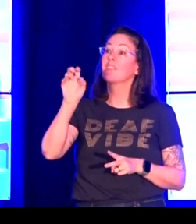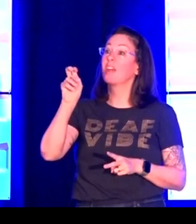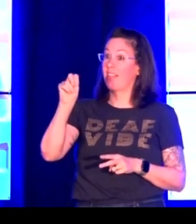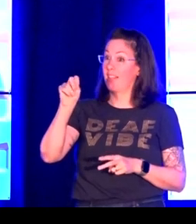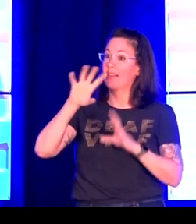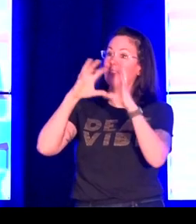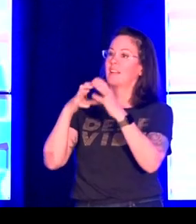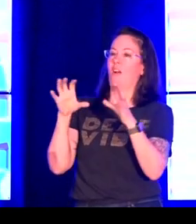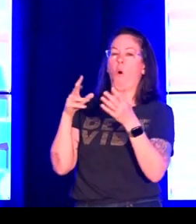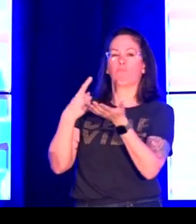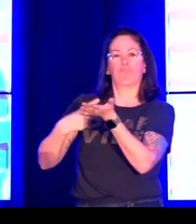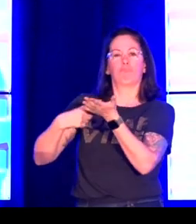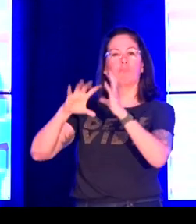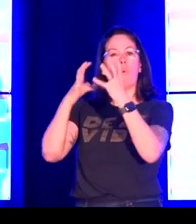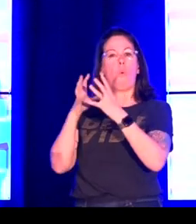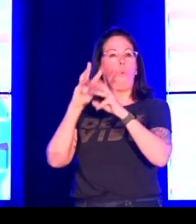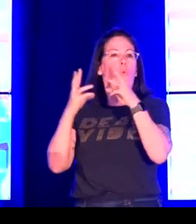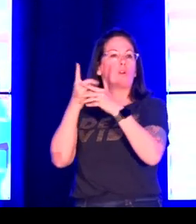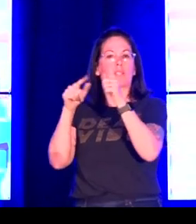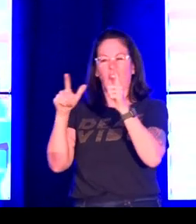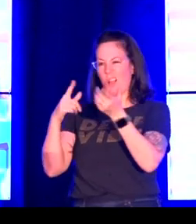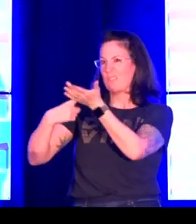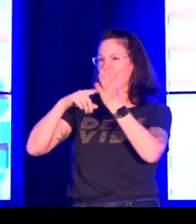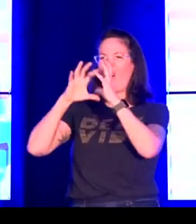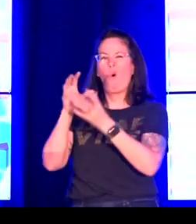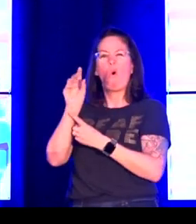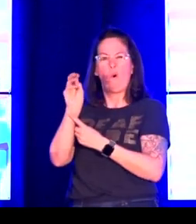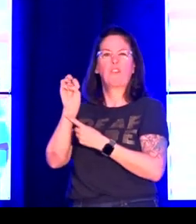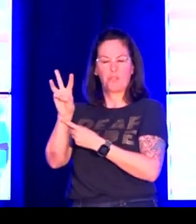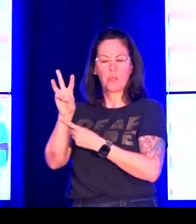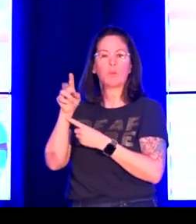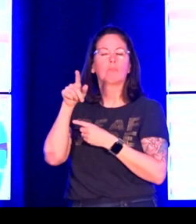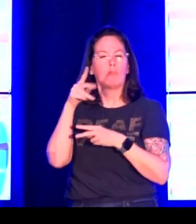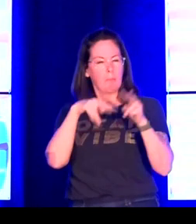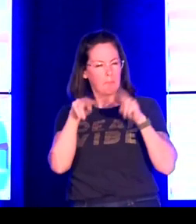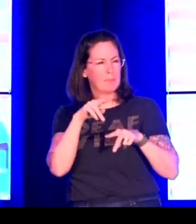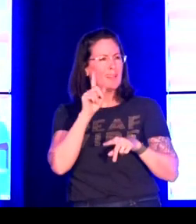Erin Wilkinson, Jordan Fenlon, and others.